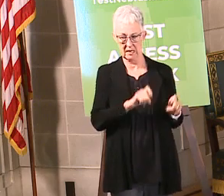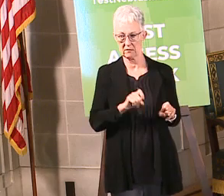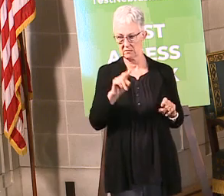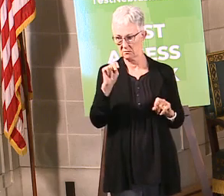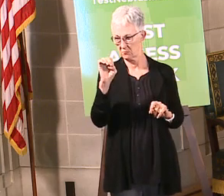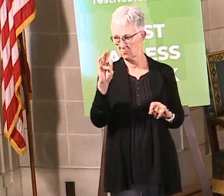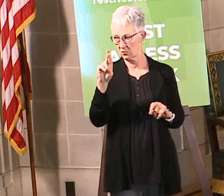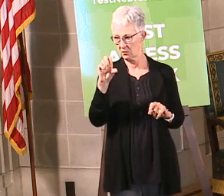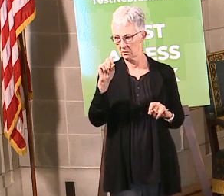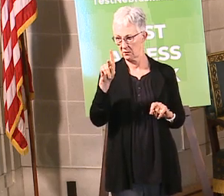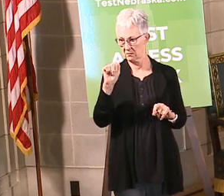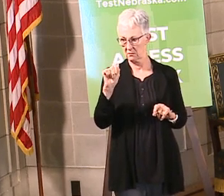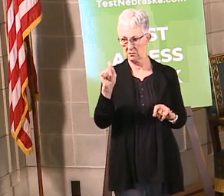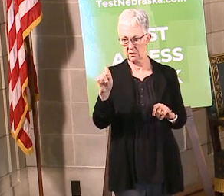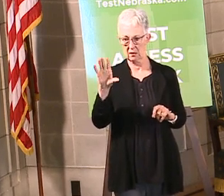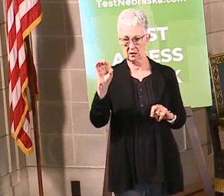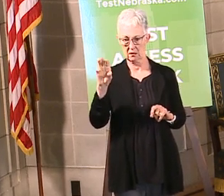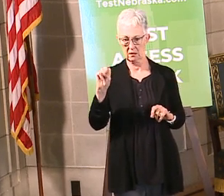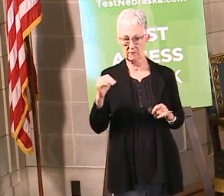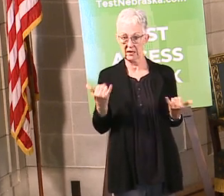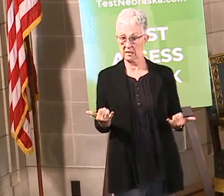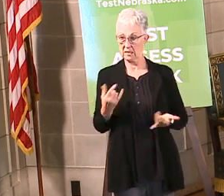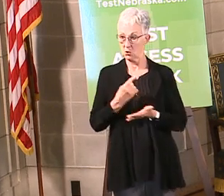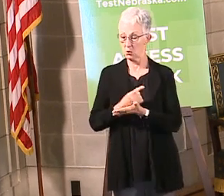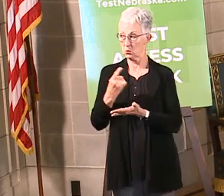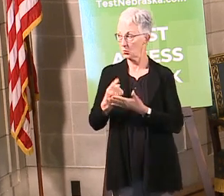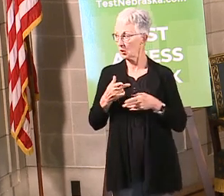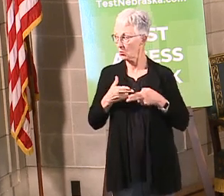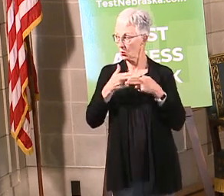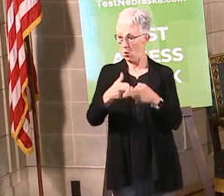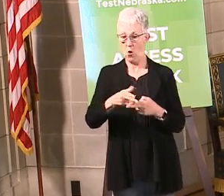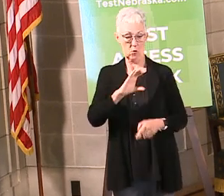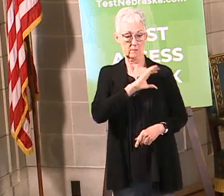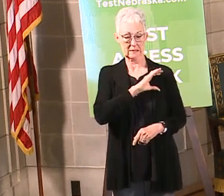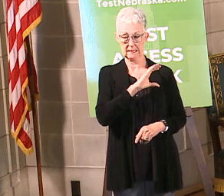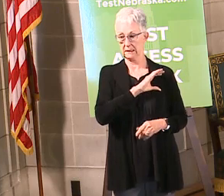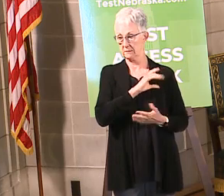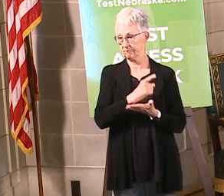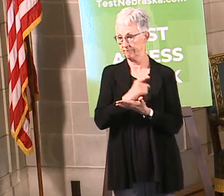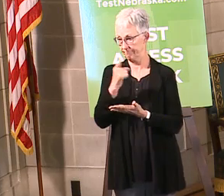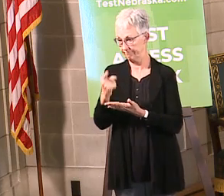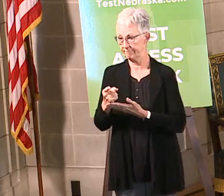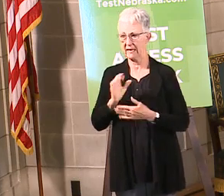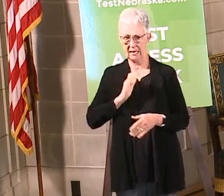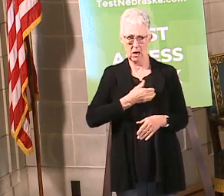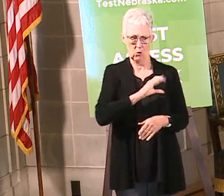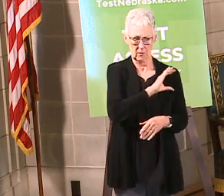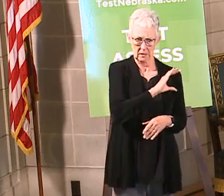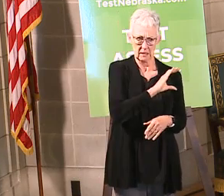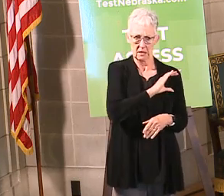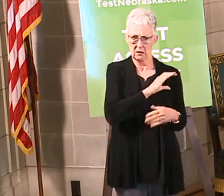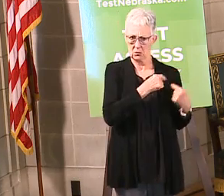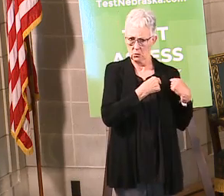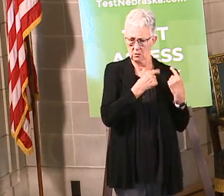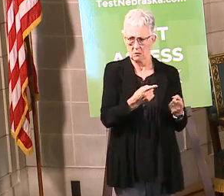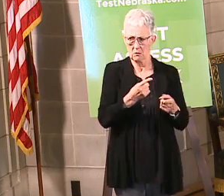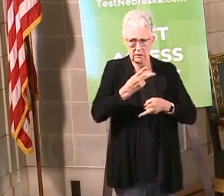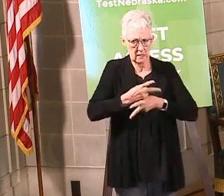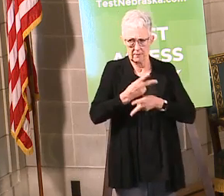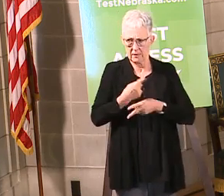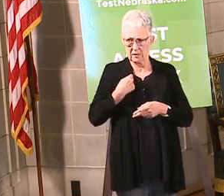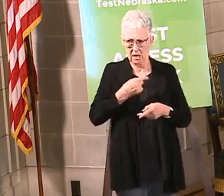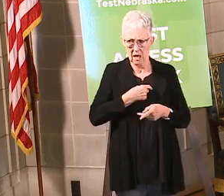also police week, and of course, our law enforcement officers have been keeping us safe forever.